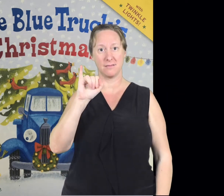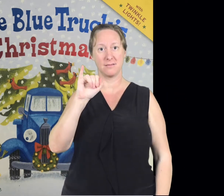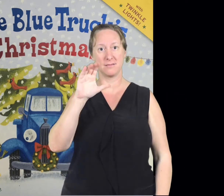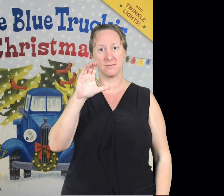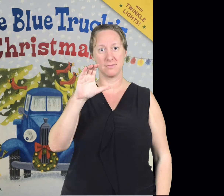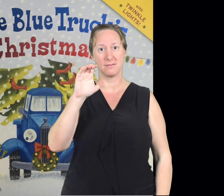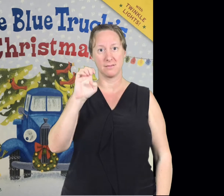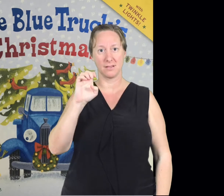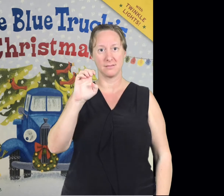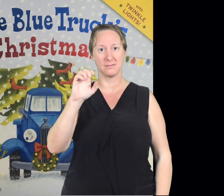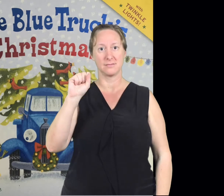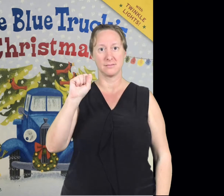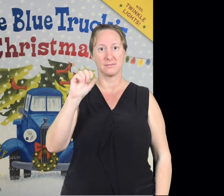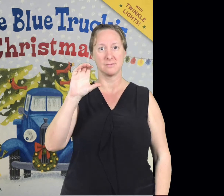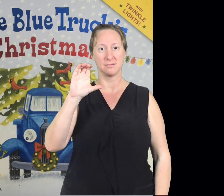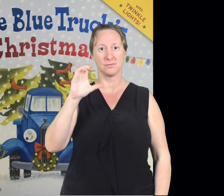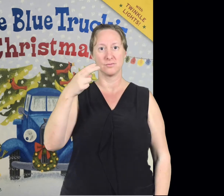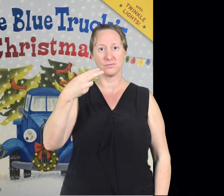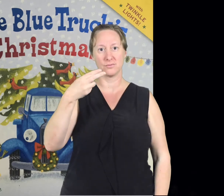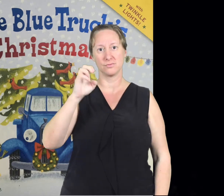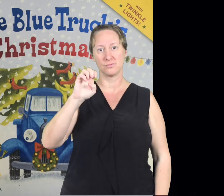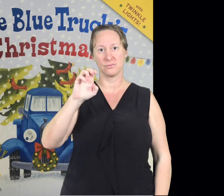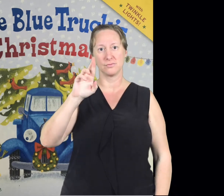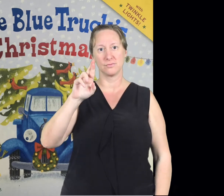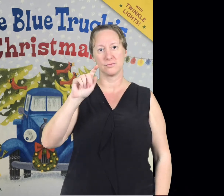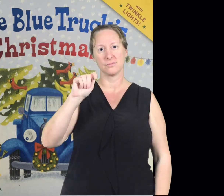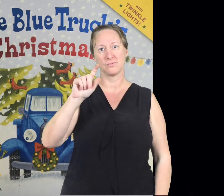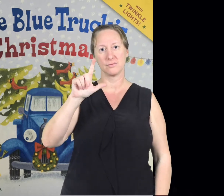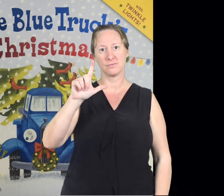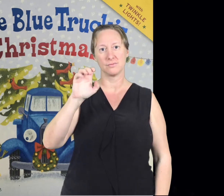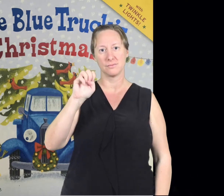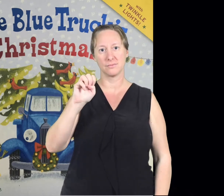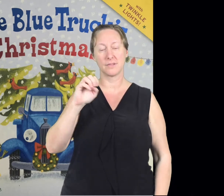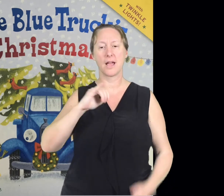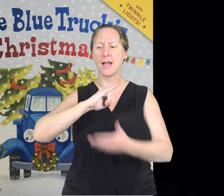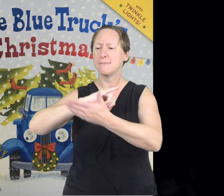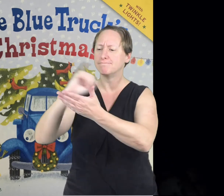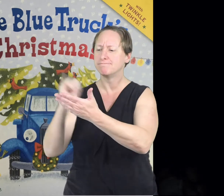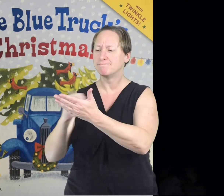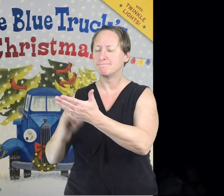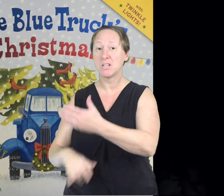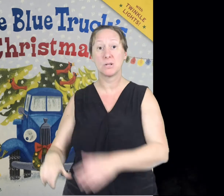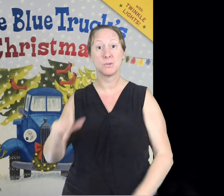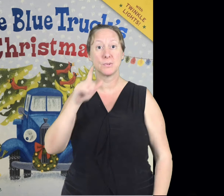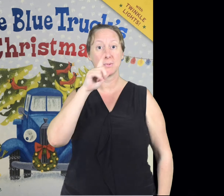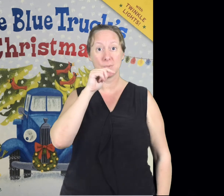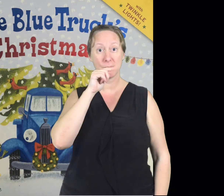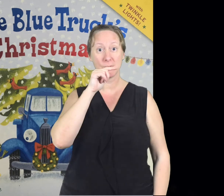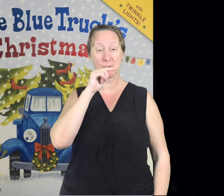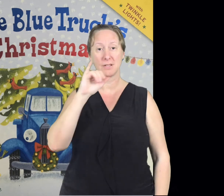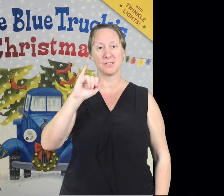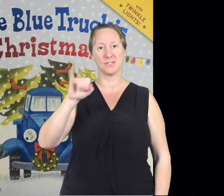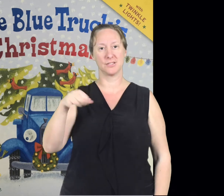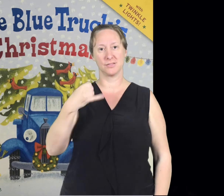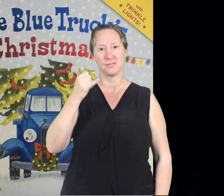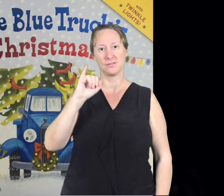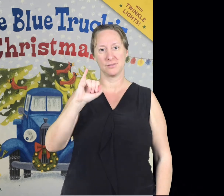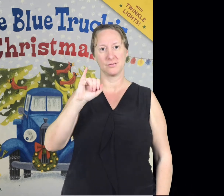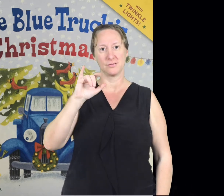Alice Schertl illustrated by Jill